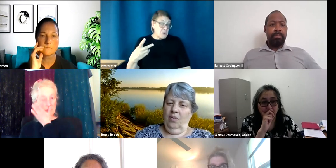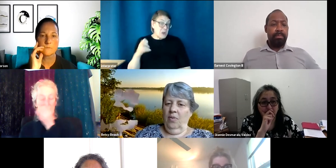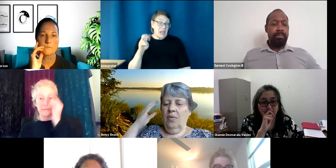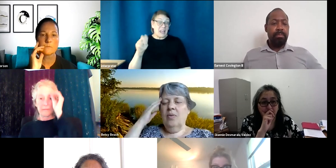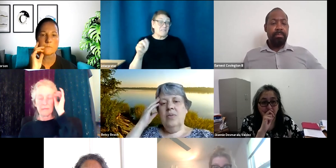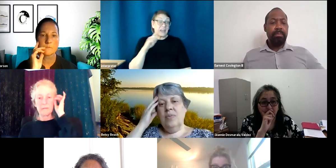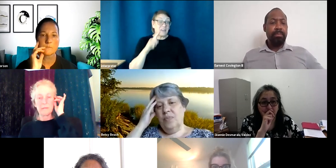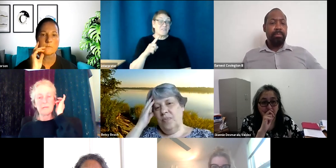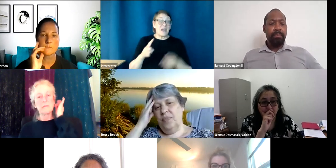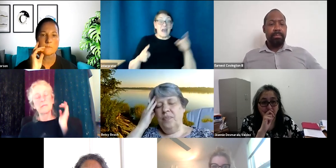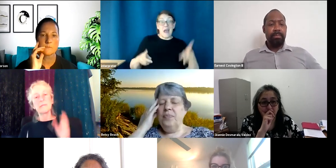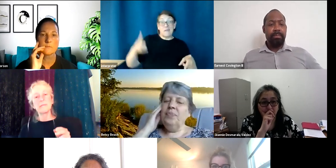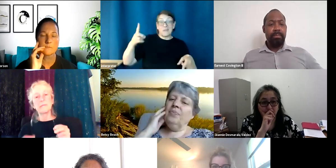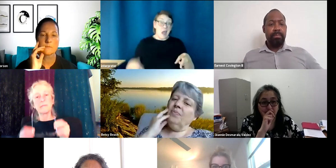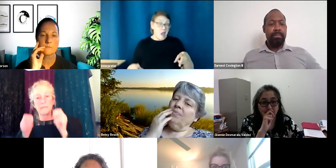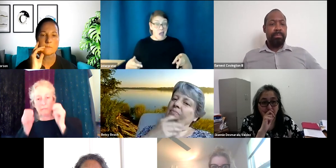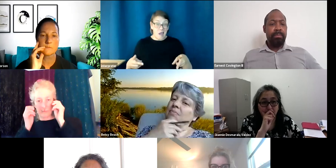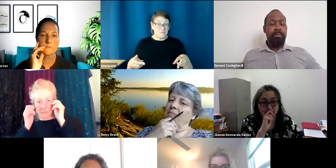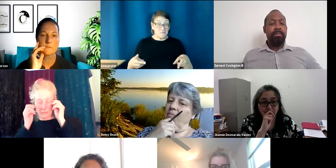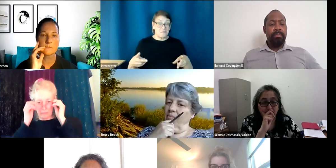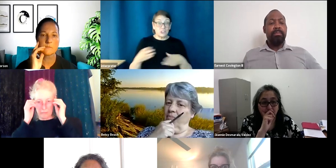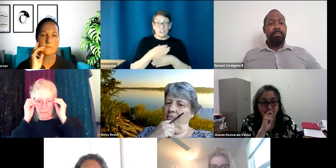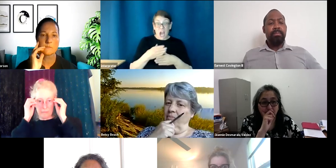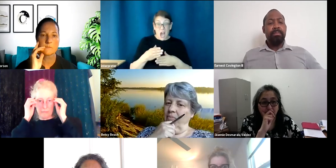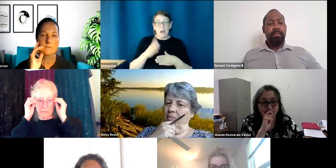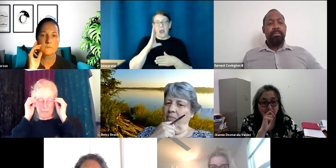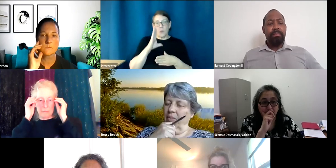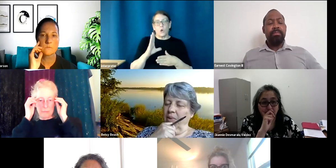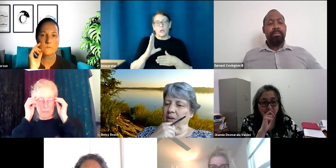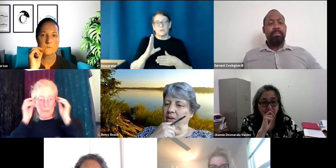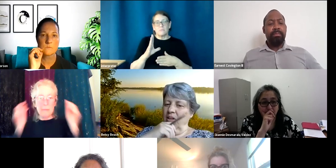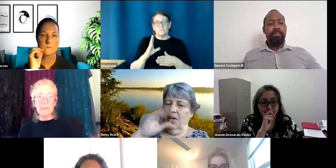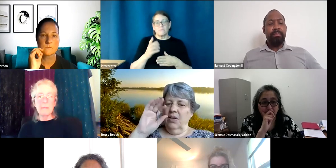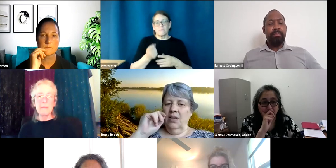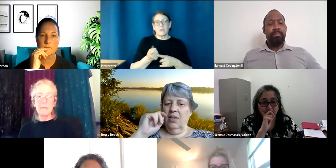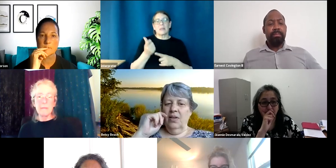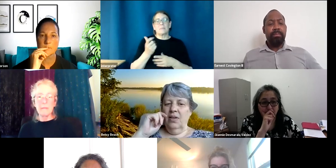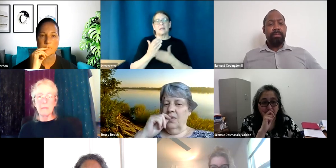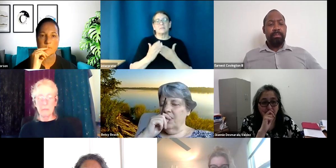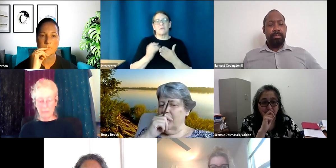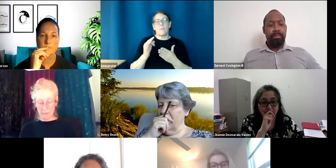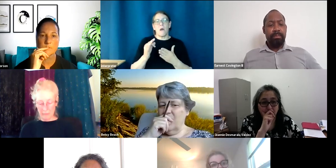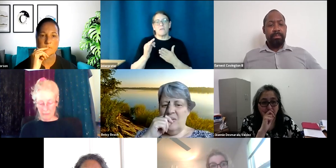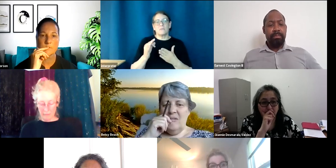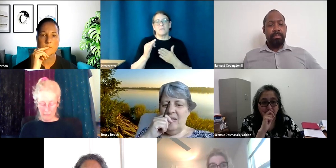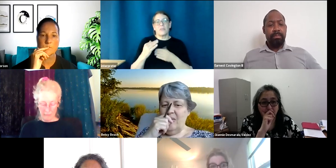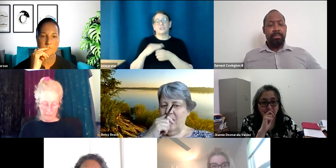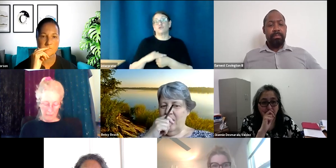because of availability, that would definitely alleviate, um, uh, some of the, um, stress of the event,